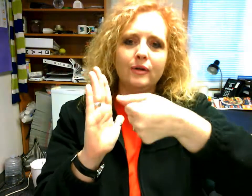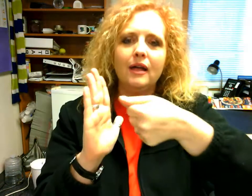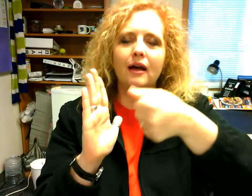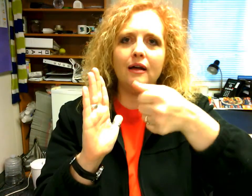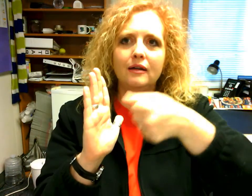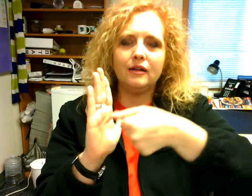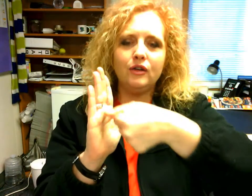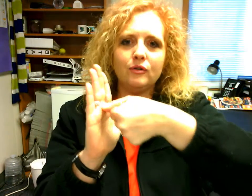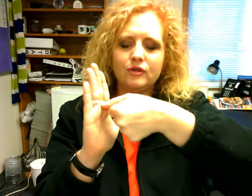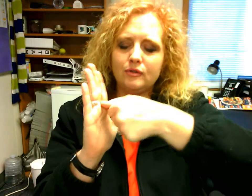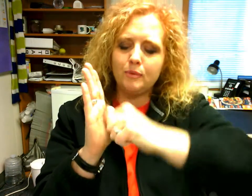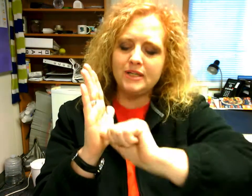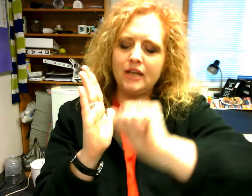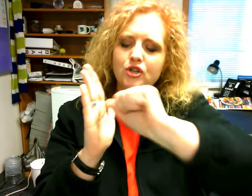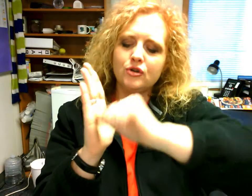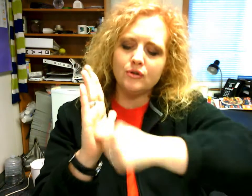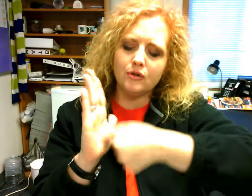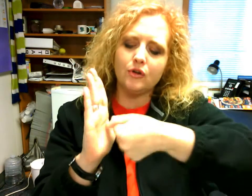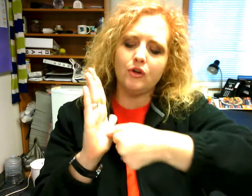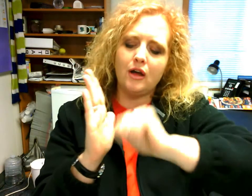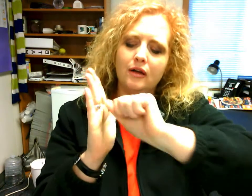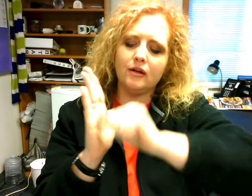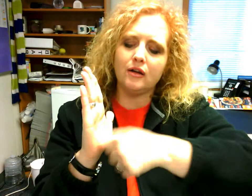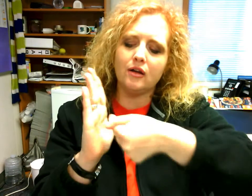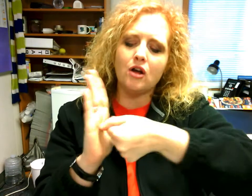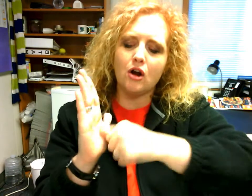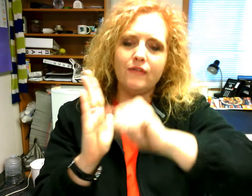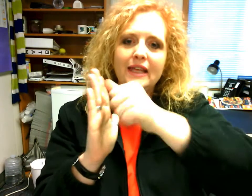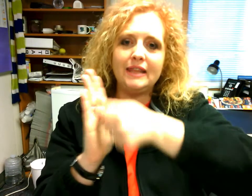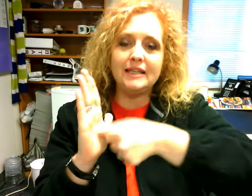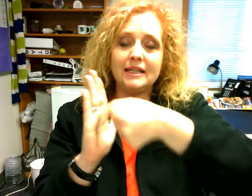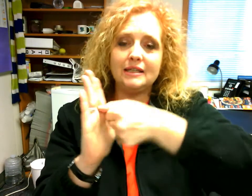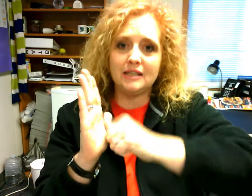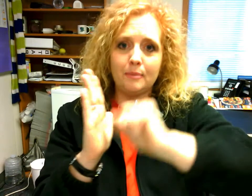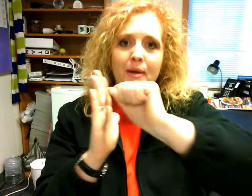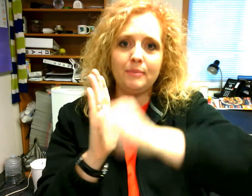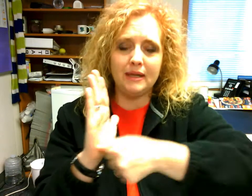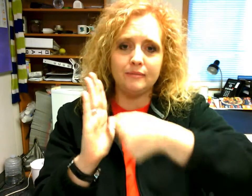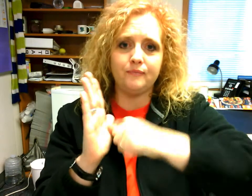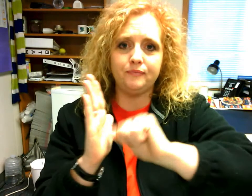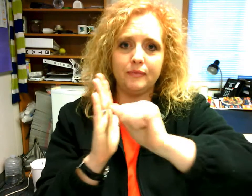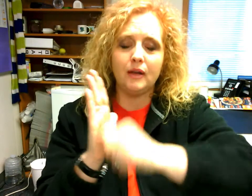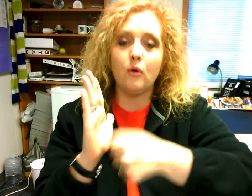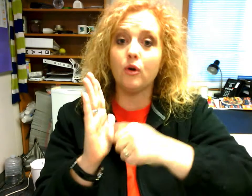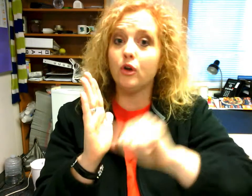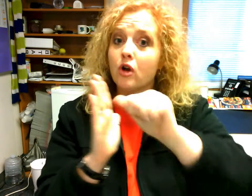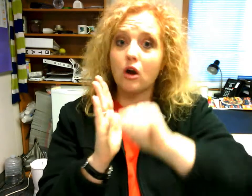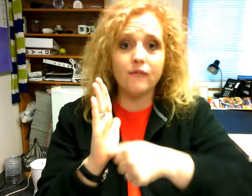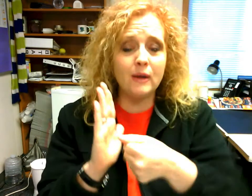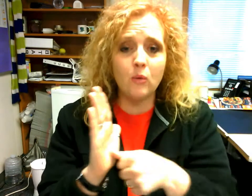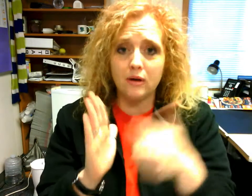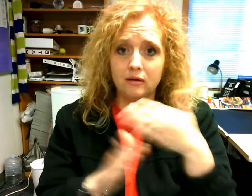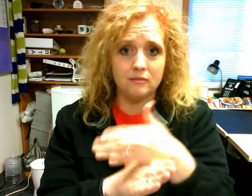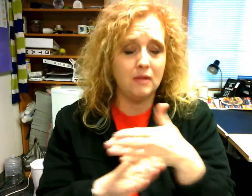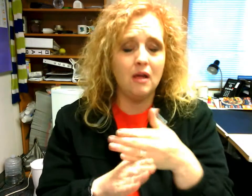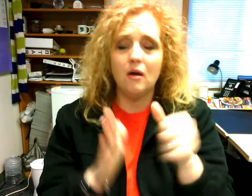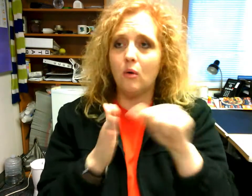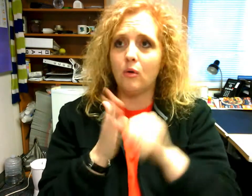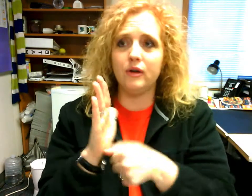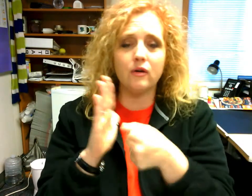uh you're pretend you're uh carving things into the pumpkin or you're carving wood or you're